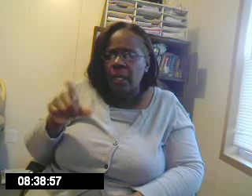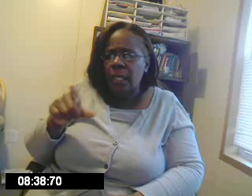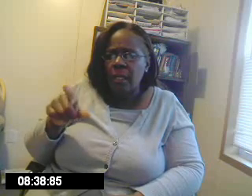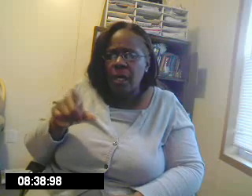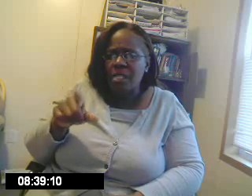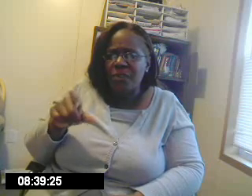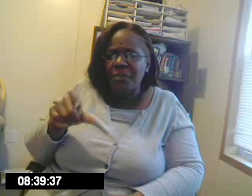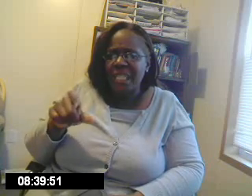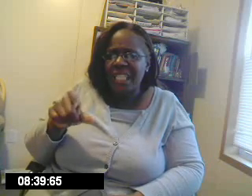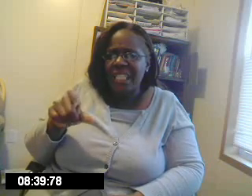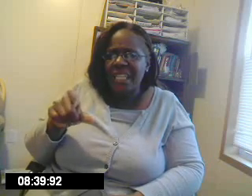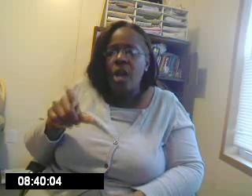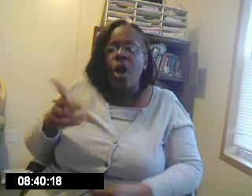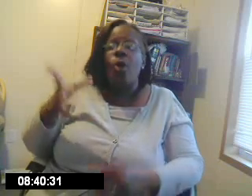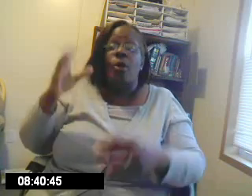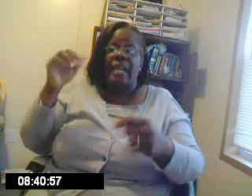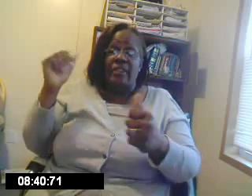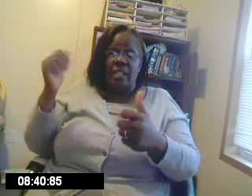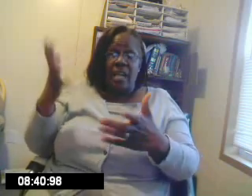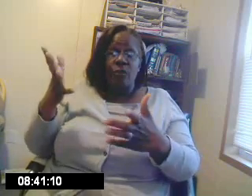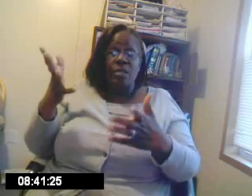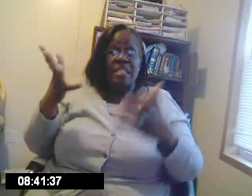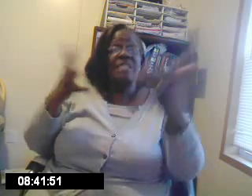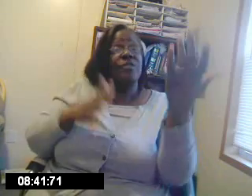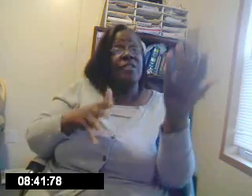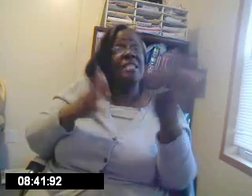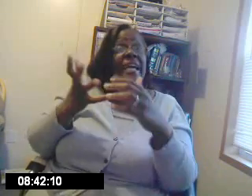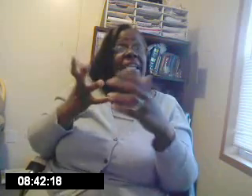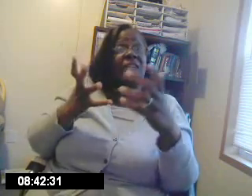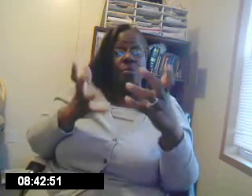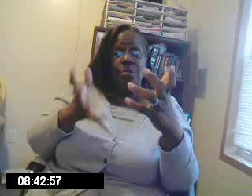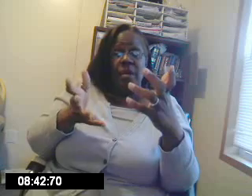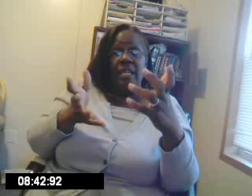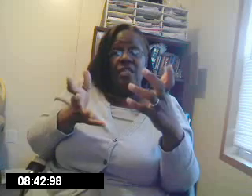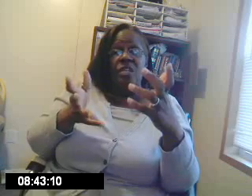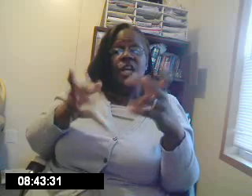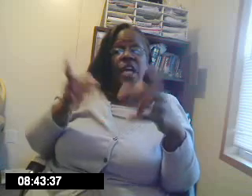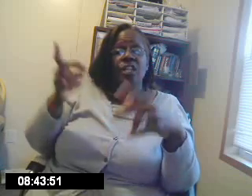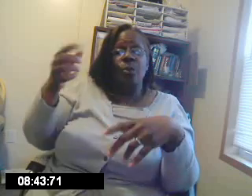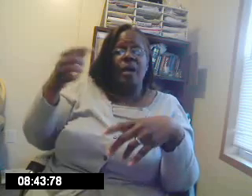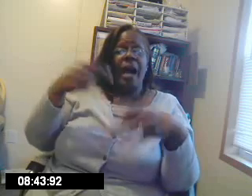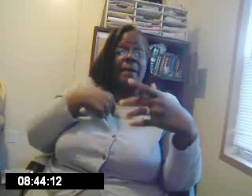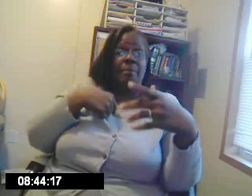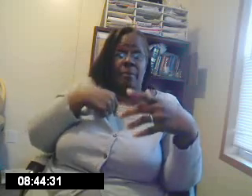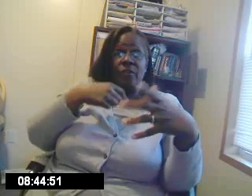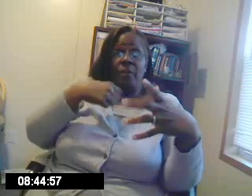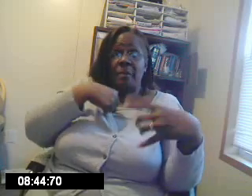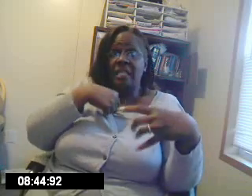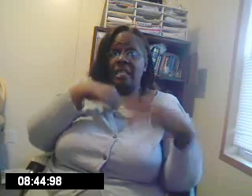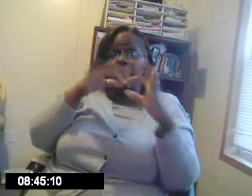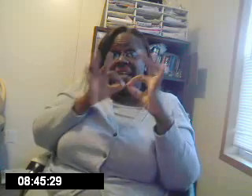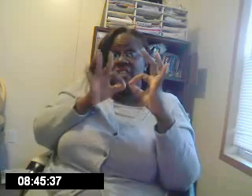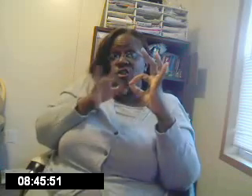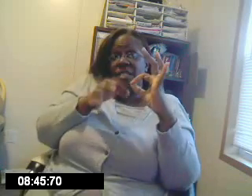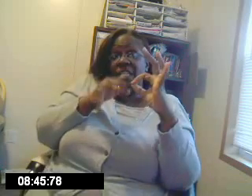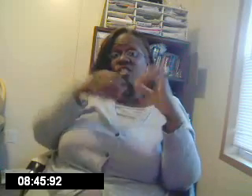I lost for a minute. Oh okay. everyone says for this I give you praise. And you want. I. For me again. My interpretation.